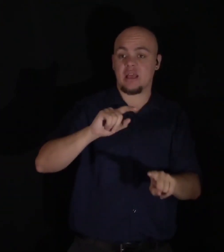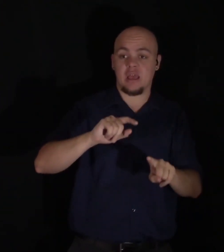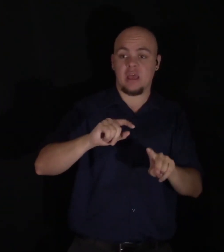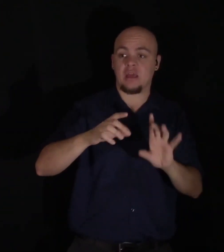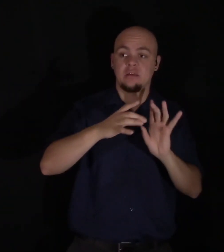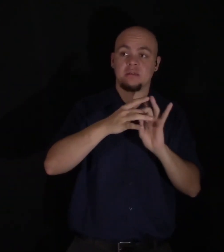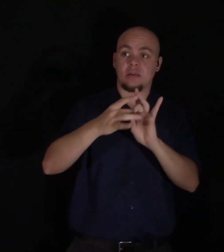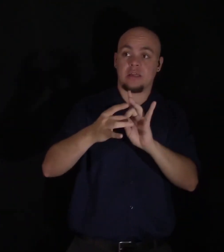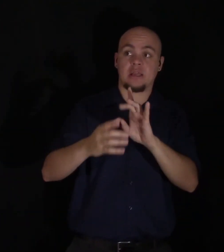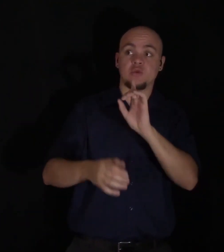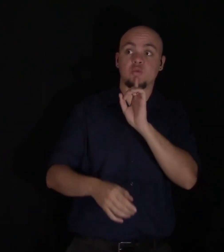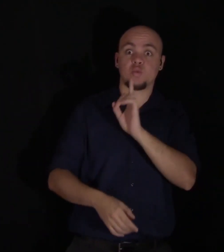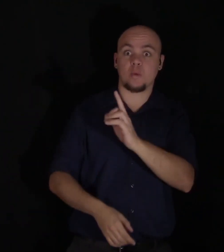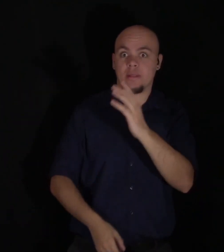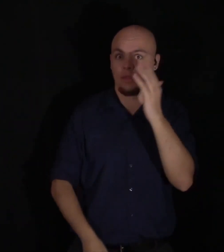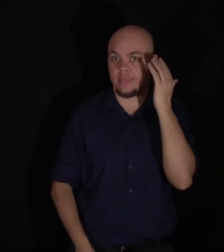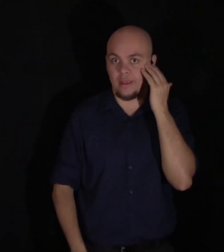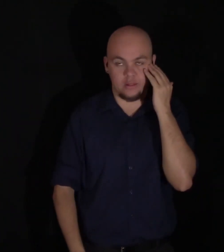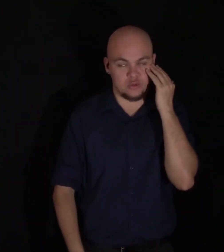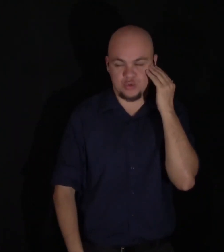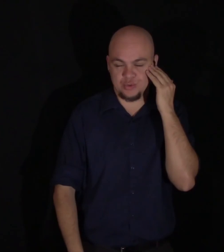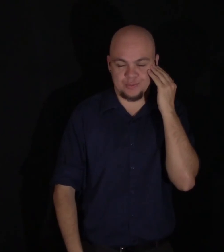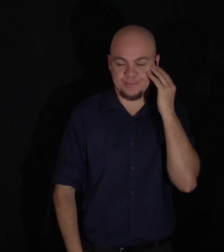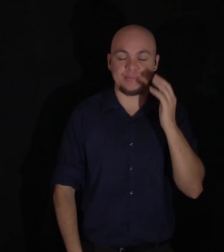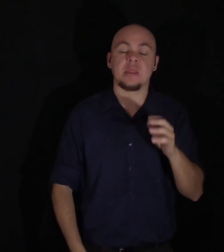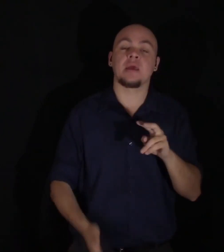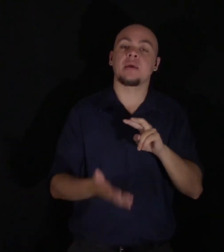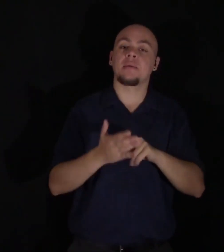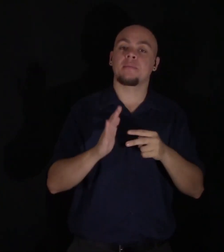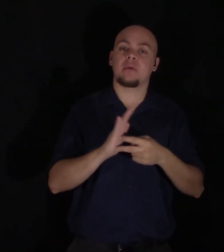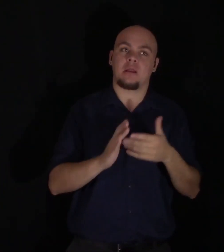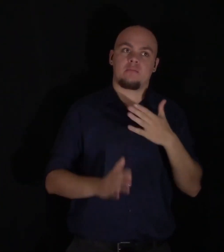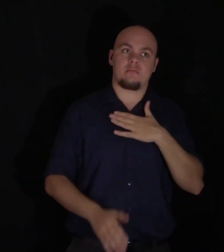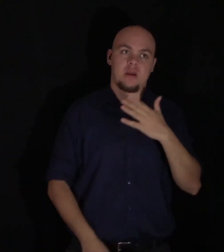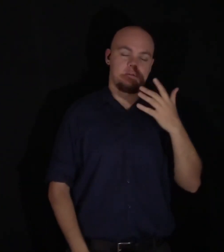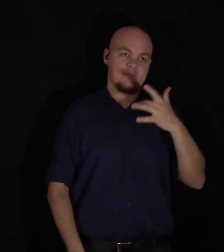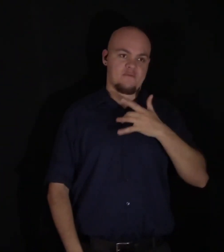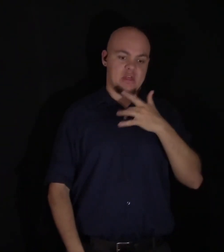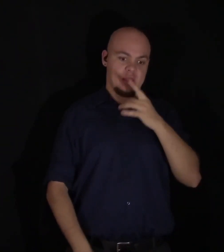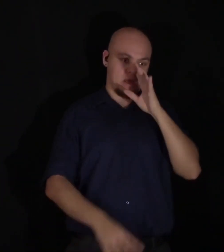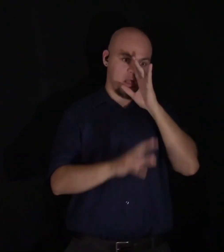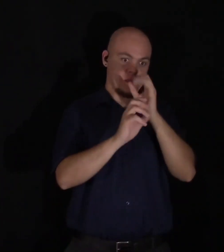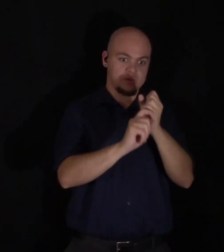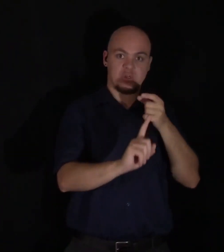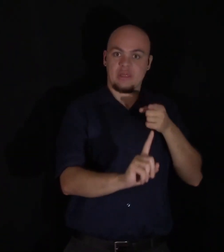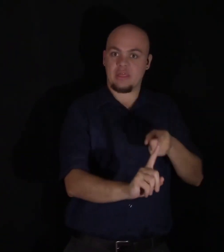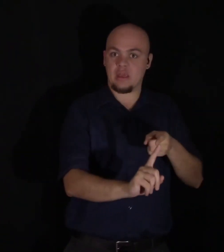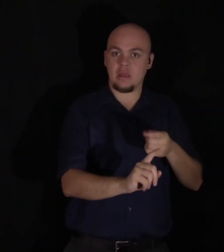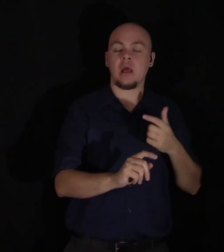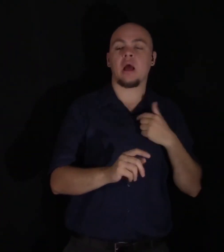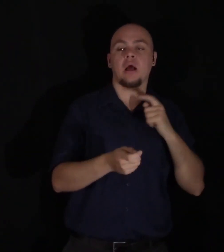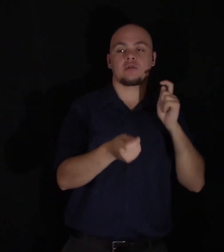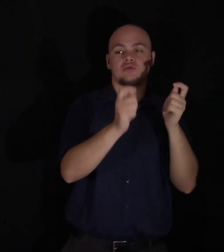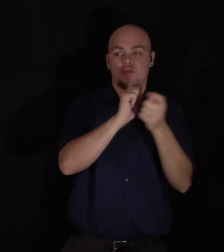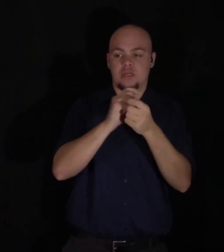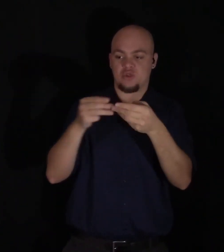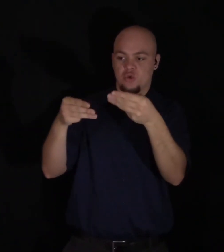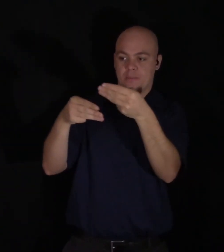real knowledge. In this mood of mind I betook myself to the mathematics and the branches of study